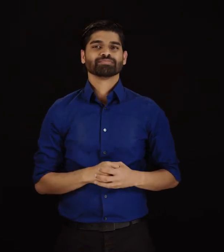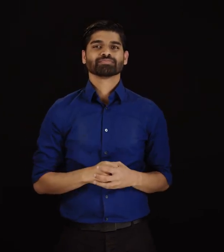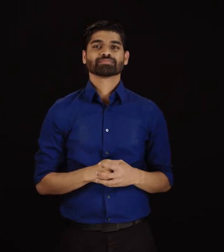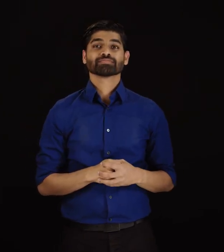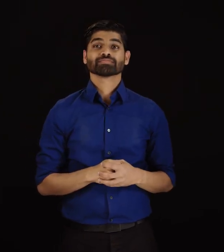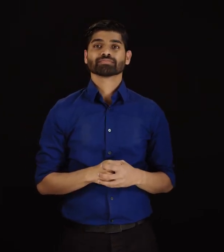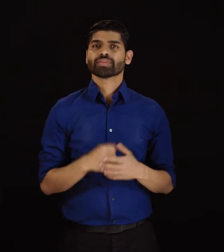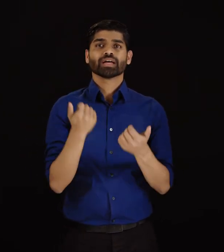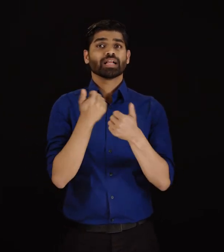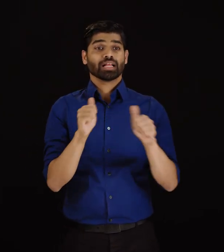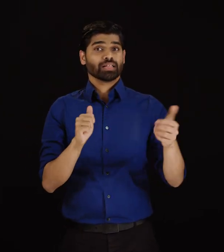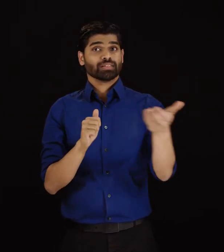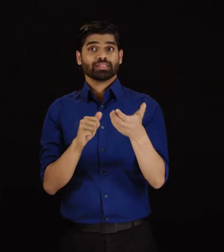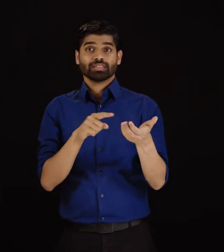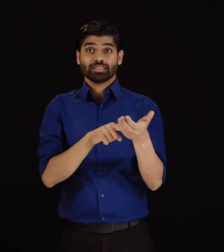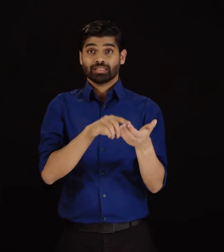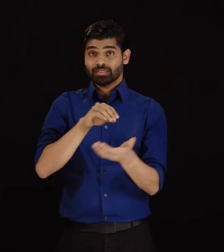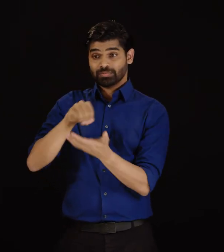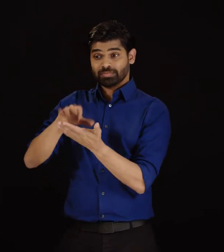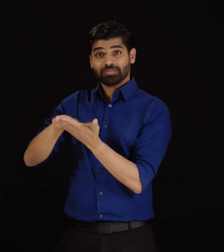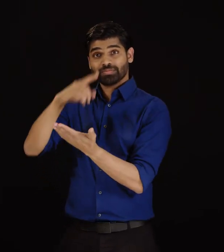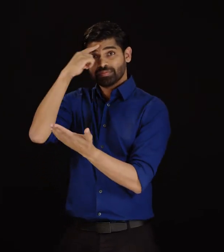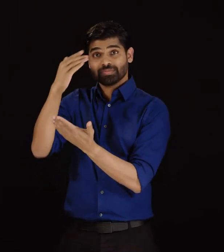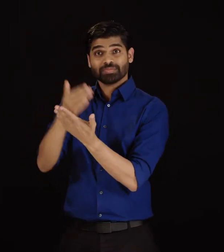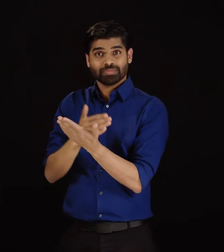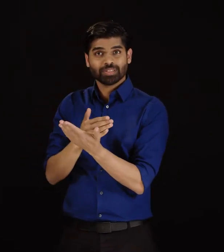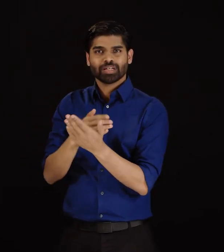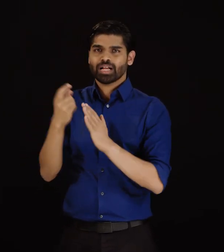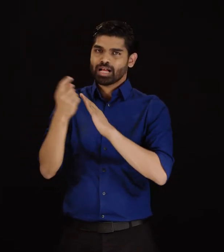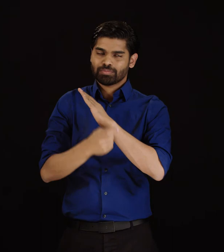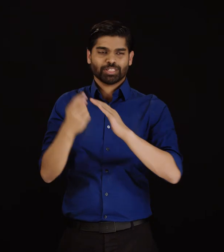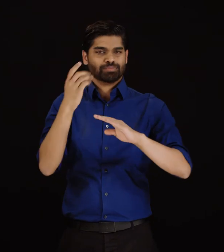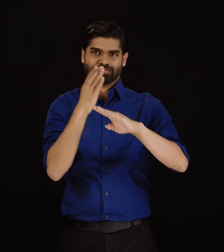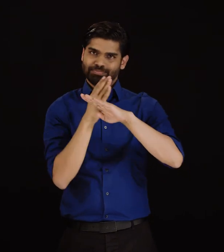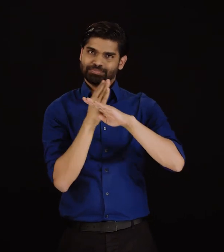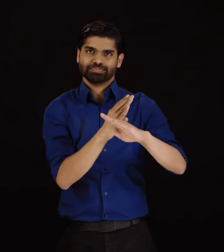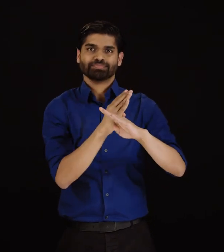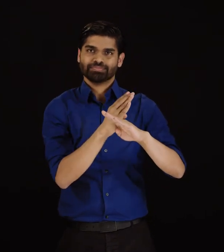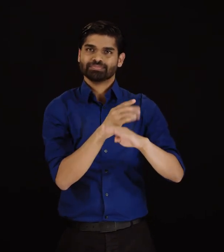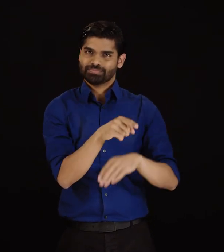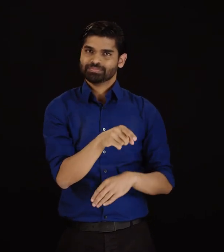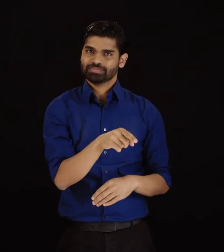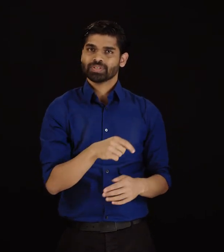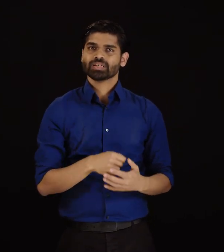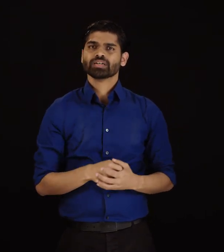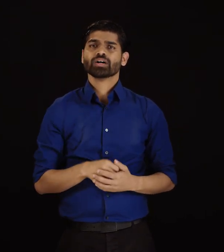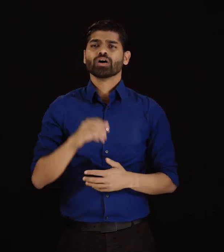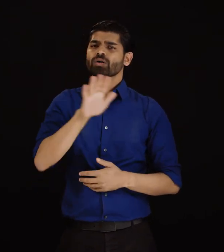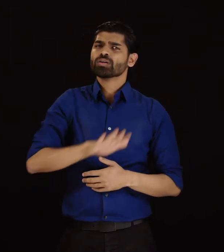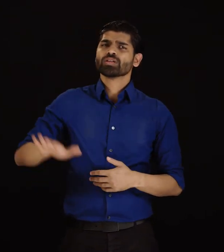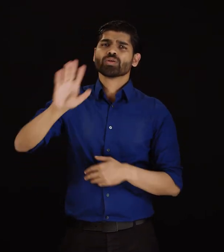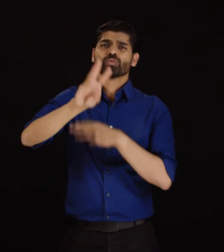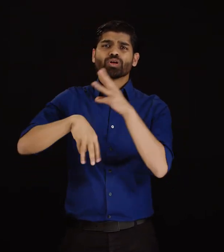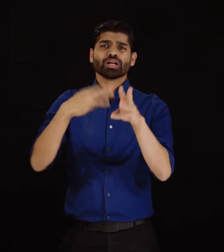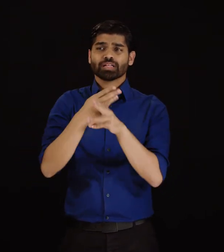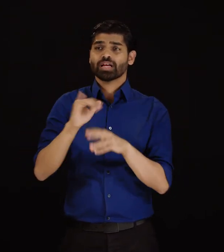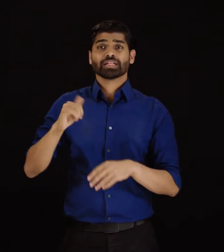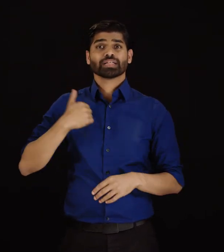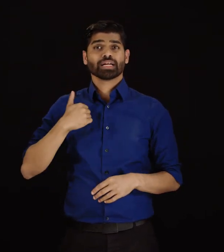and international wireless service providers do not allow it to be used on their respective wireless networks. If the customer who reported